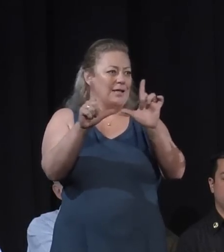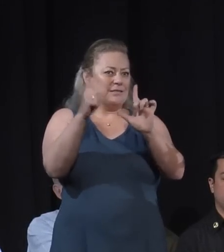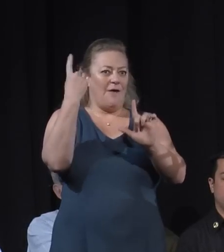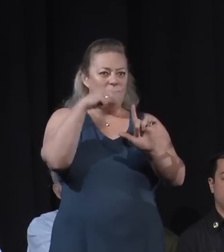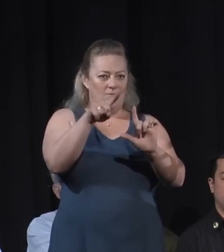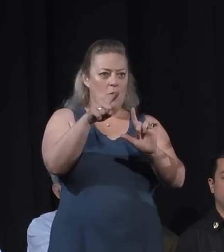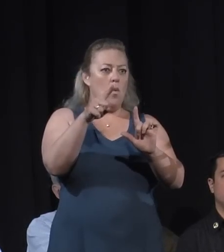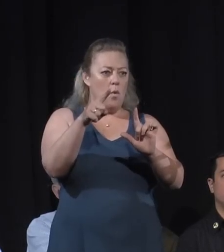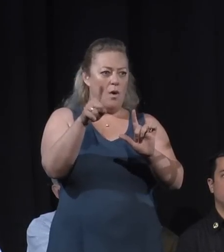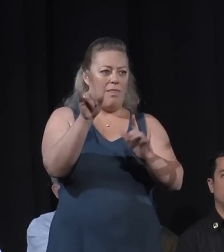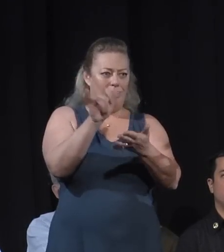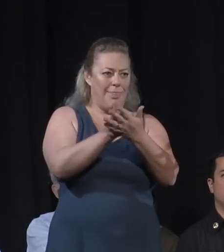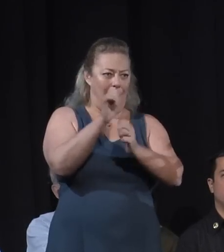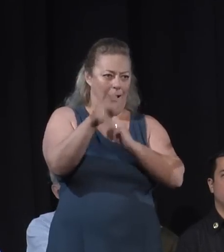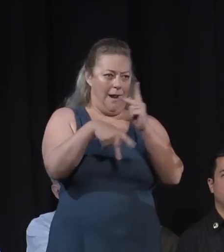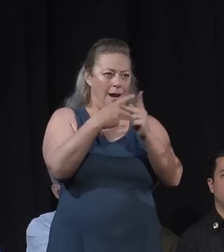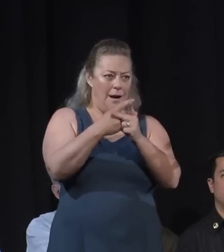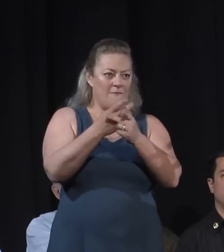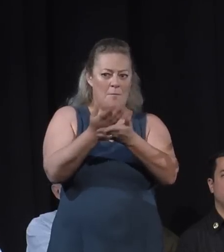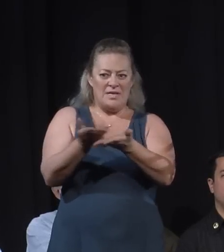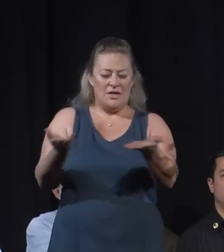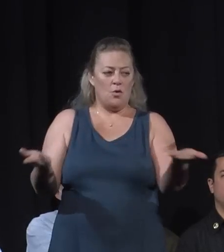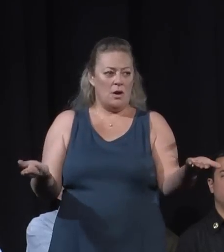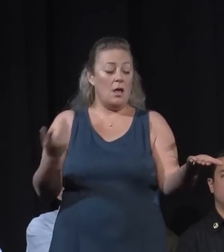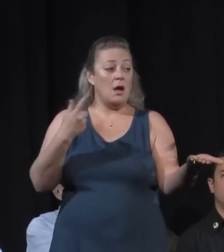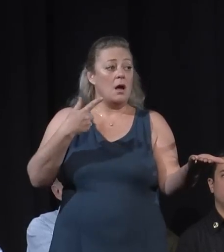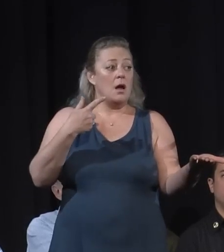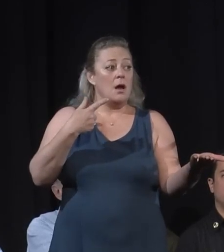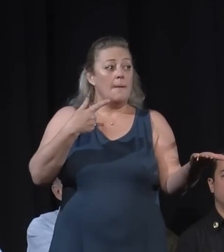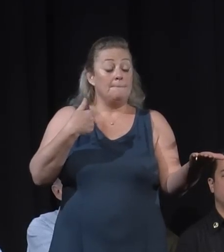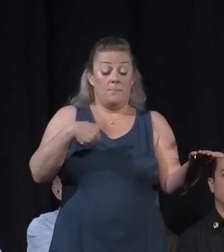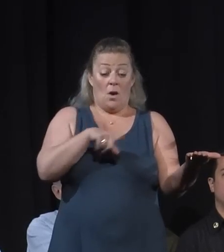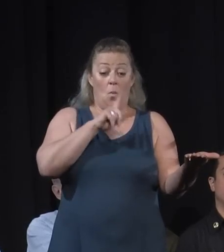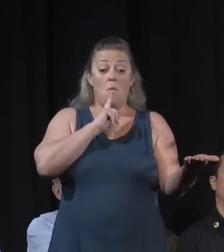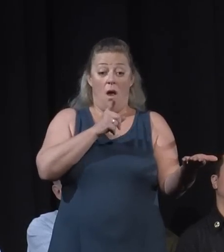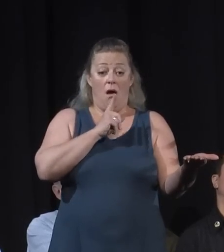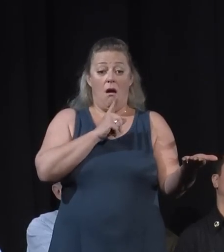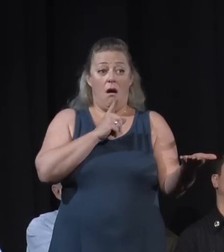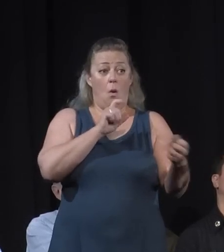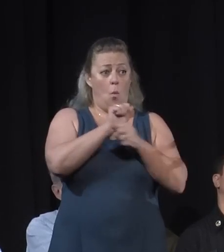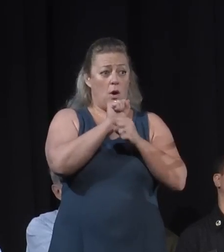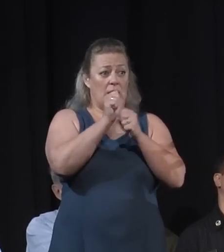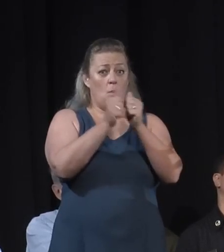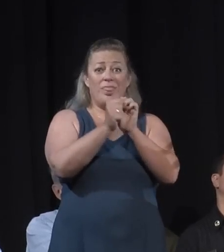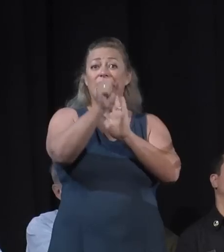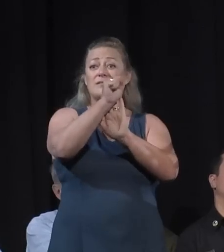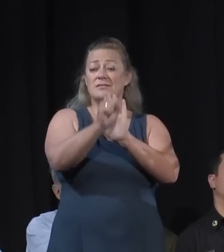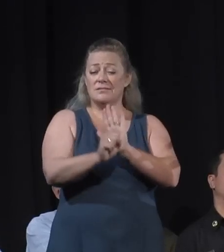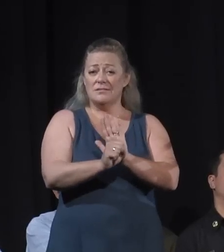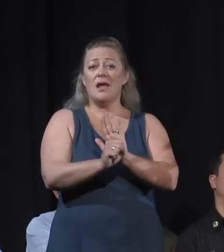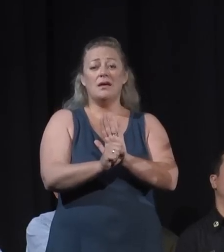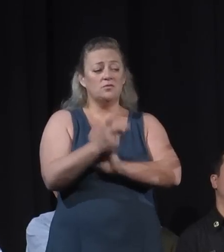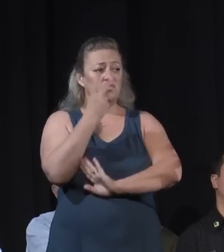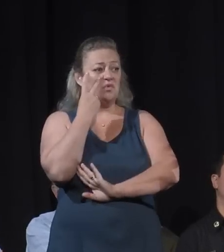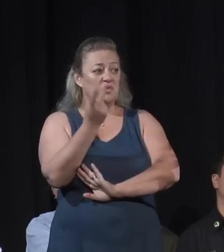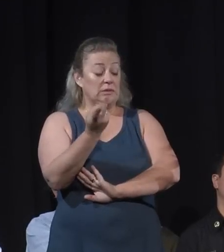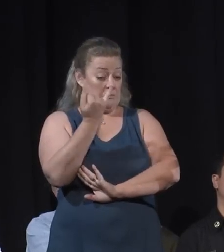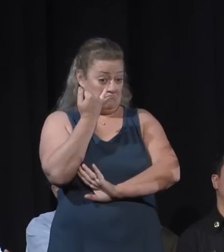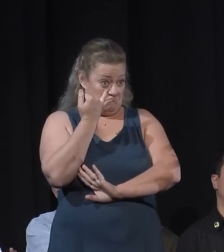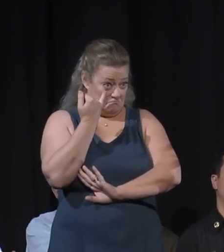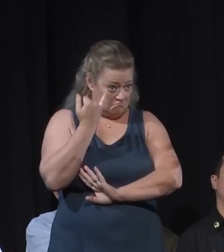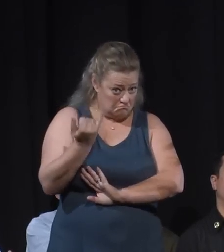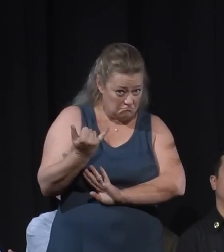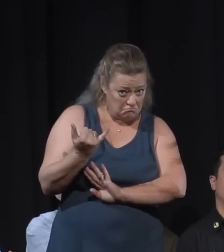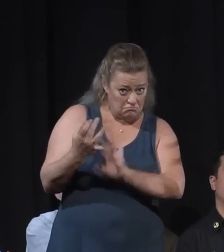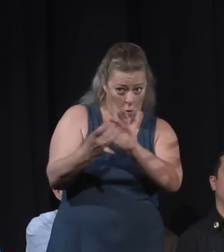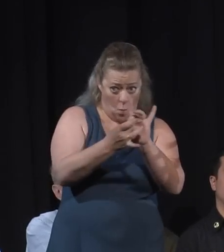And we are currently working, the county environmental health division is working with the state to see if we can coordinate use of a